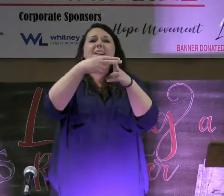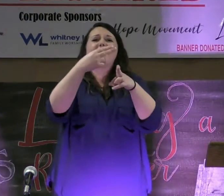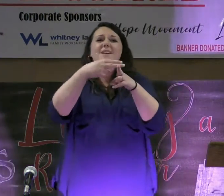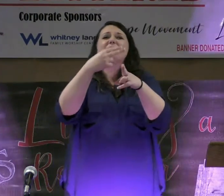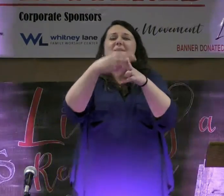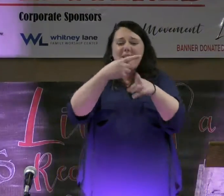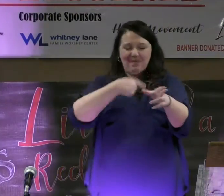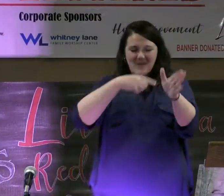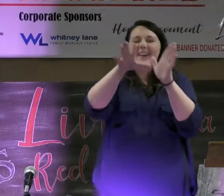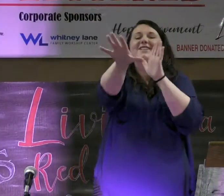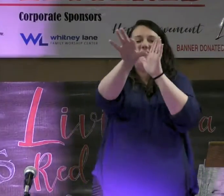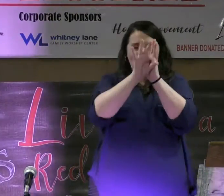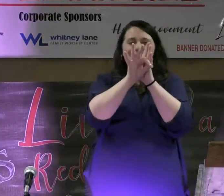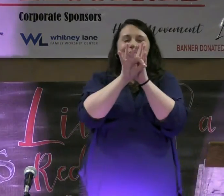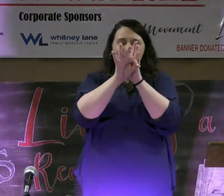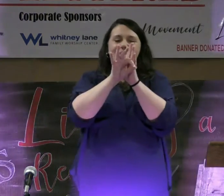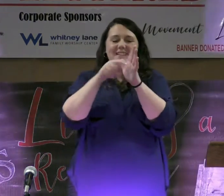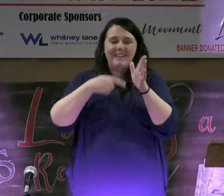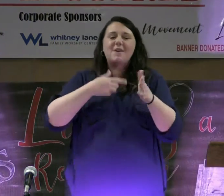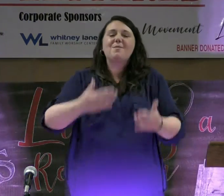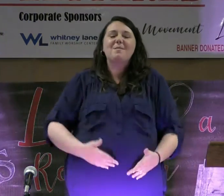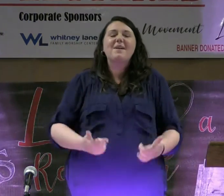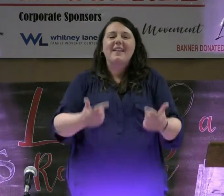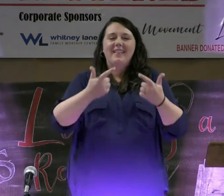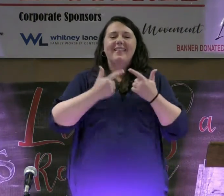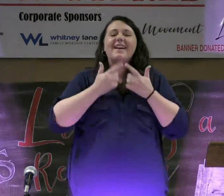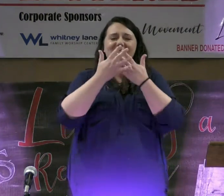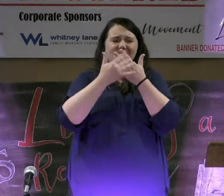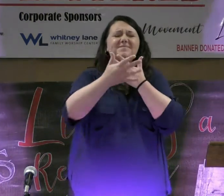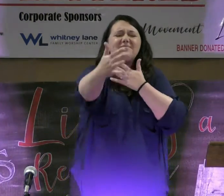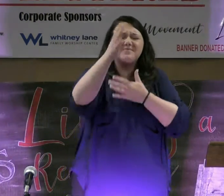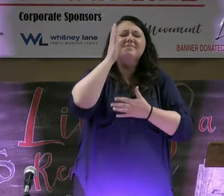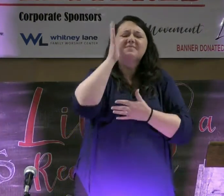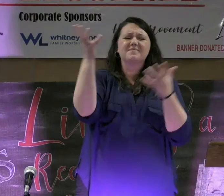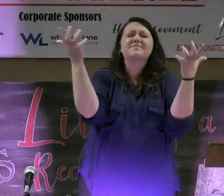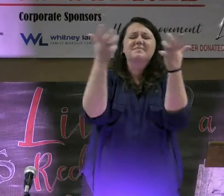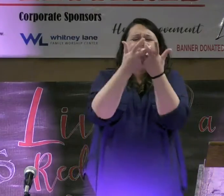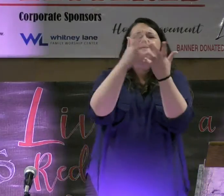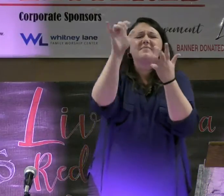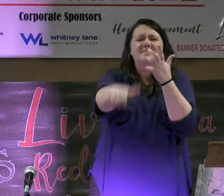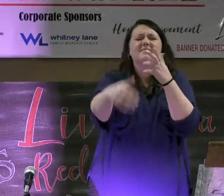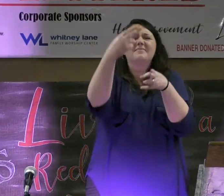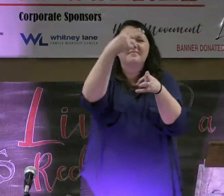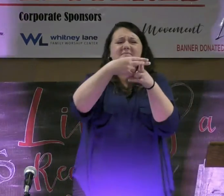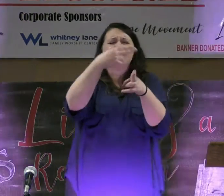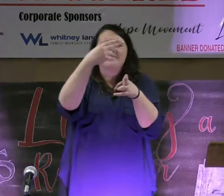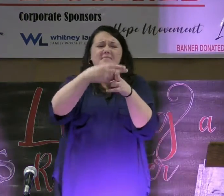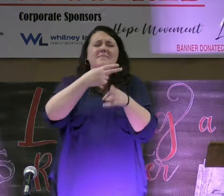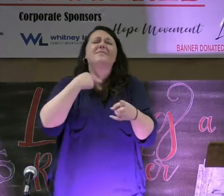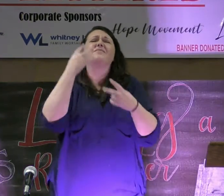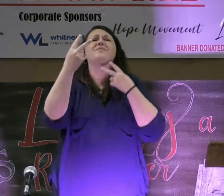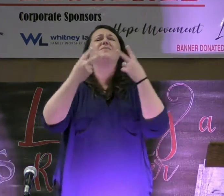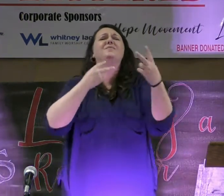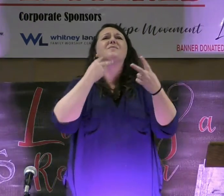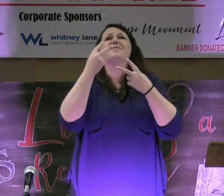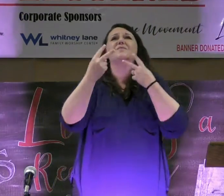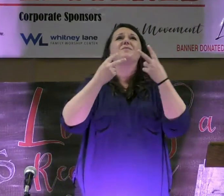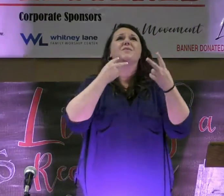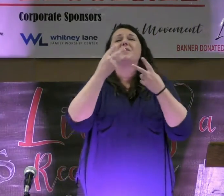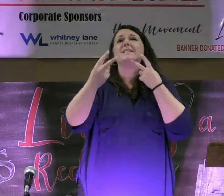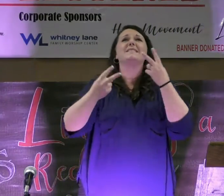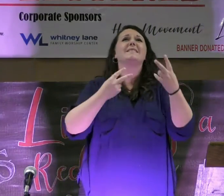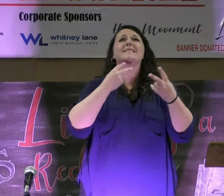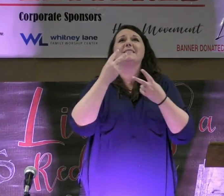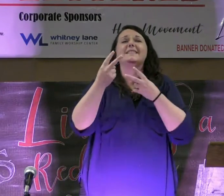is the name I've chosen to spend my days living up to. And if these other voices are not